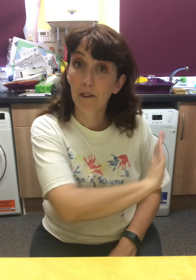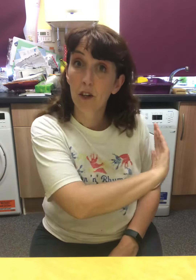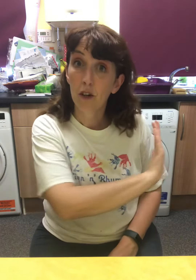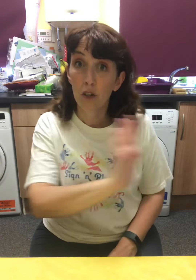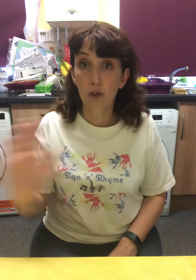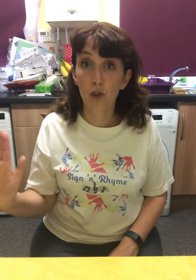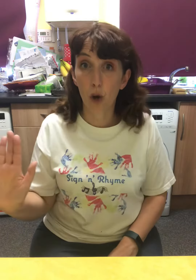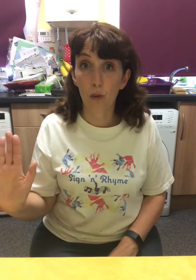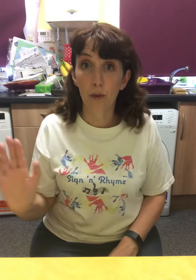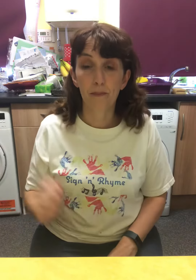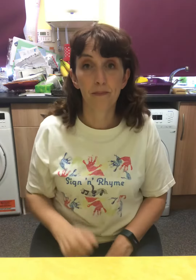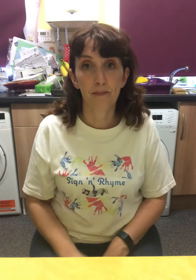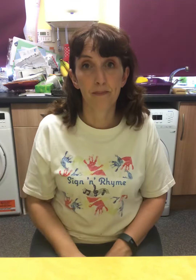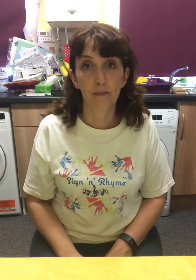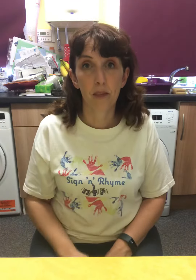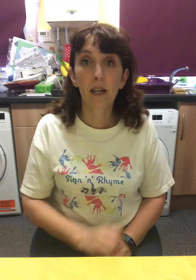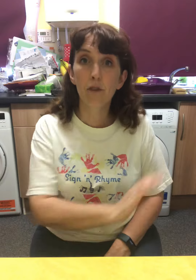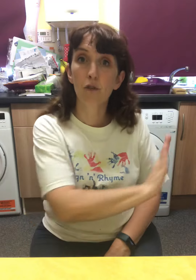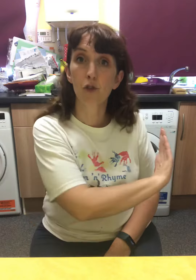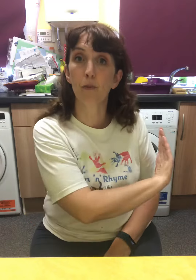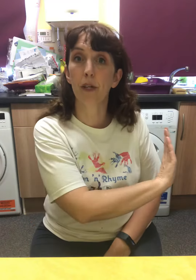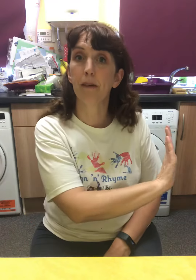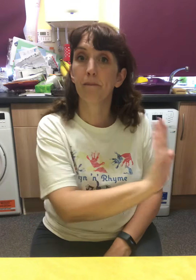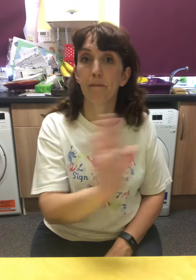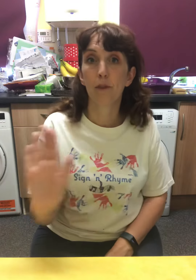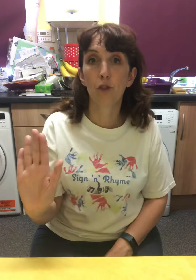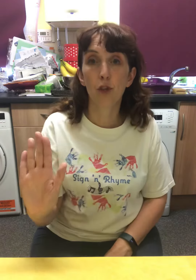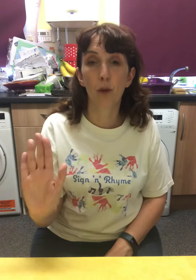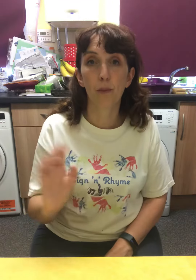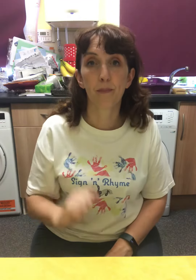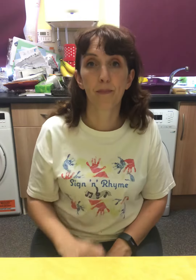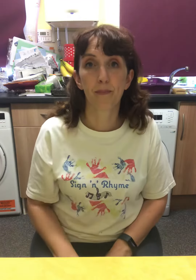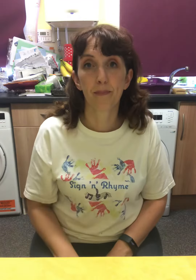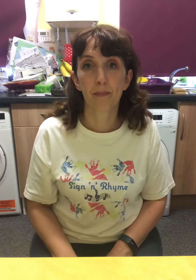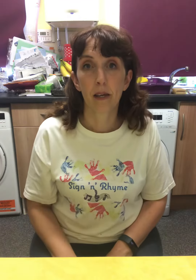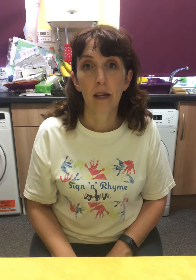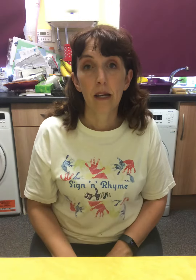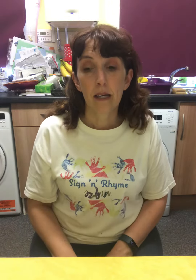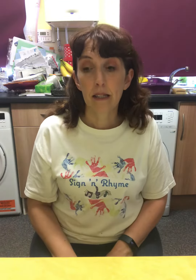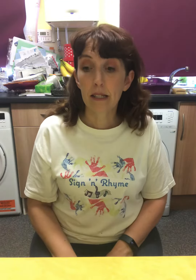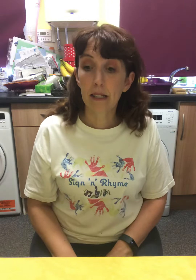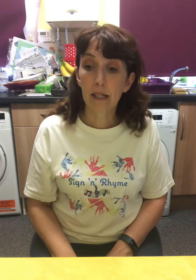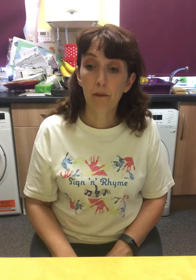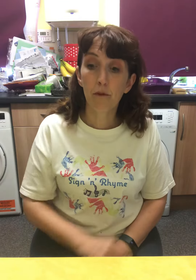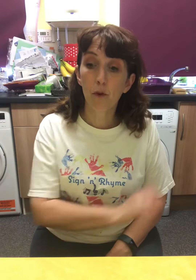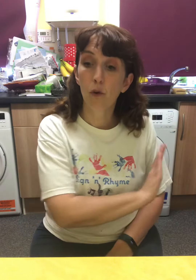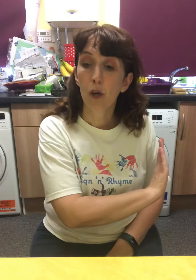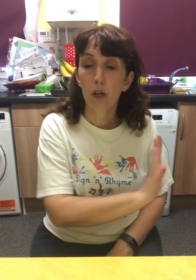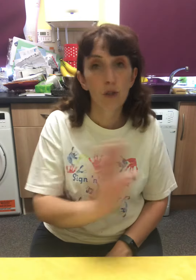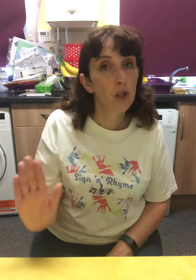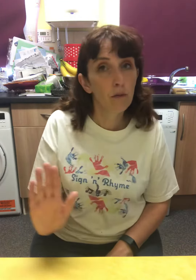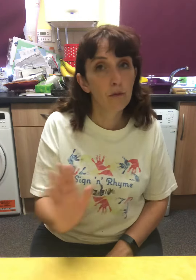NO. Hand right across your body. NO. This is the same for DON'T,